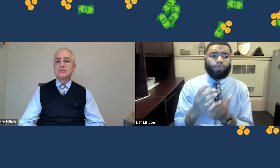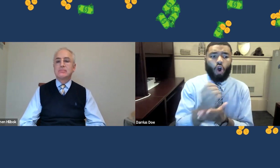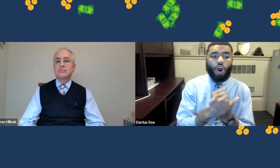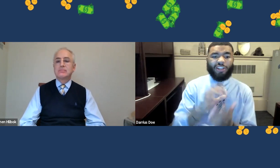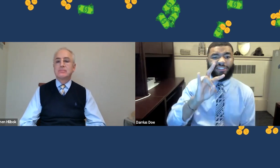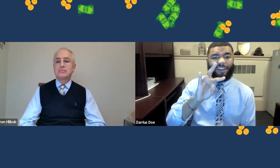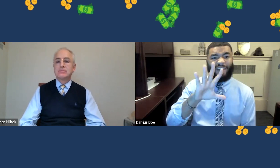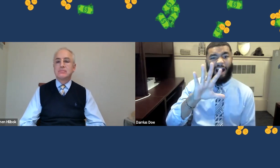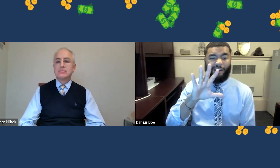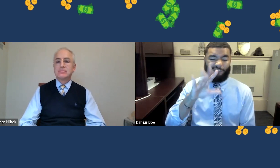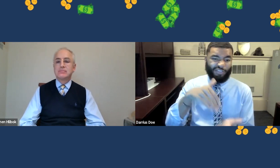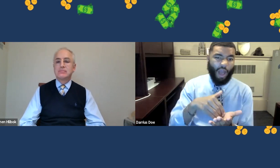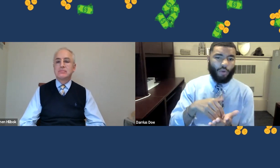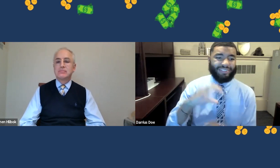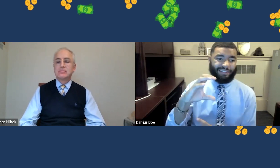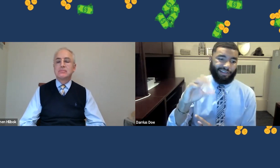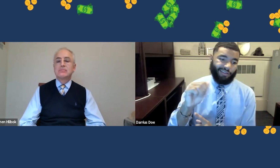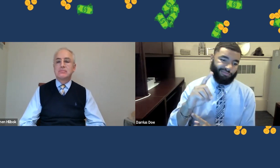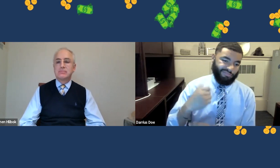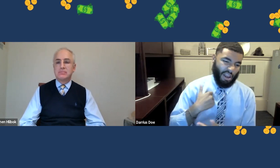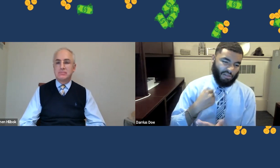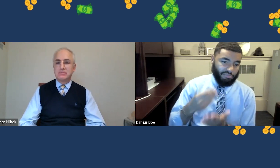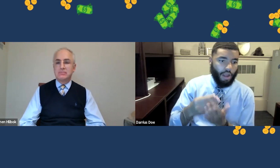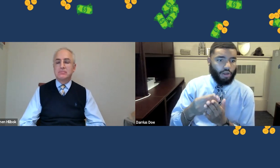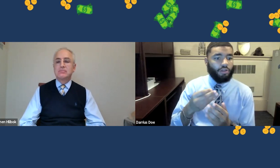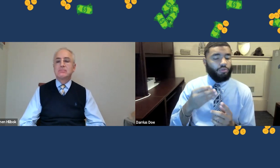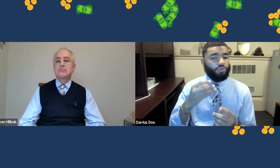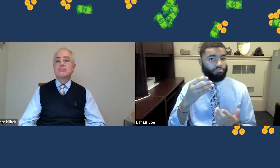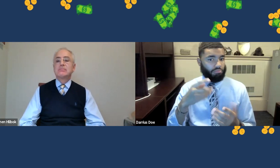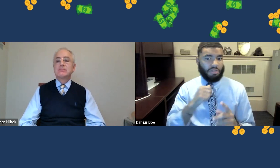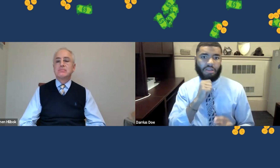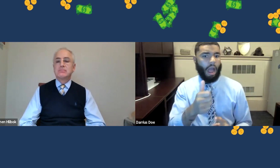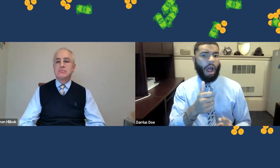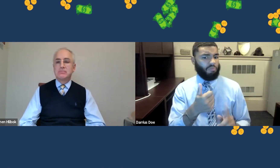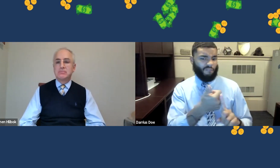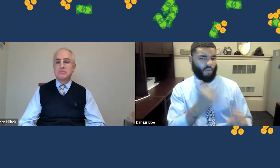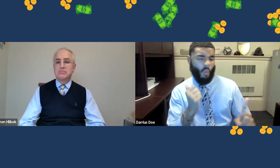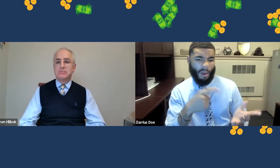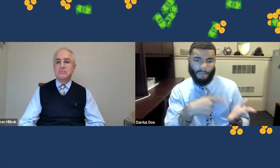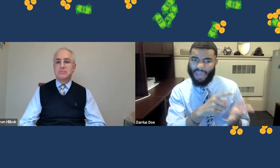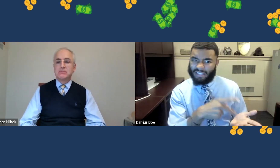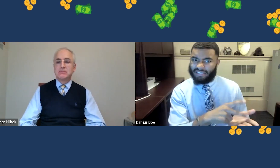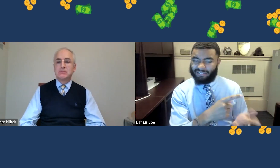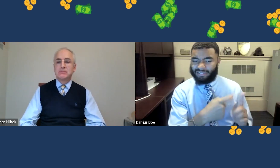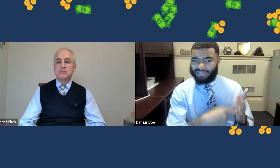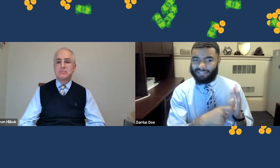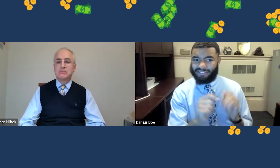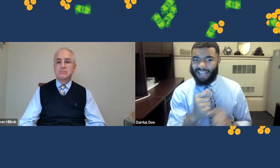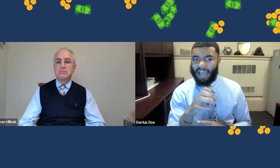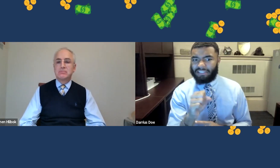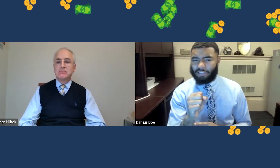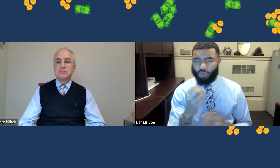retirees are allowed to earn 75,000 Canadian dollars a year and still don't have to pay taxes.